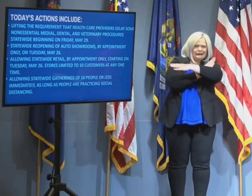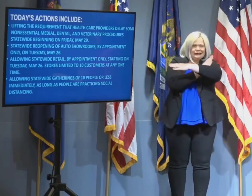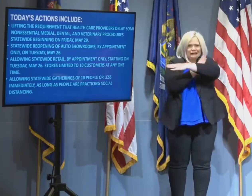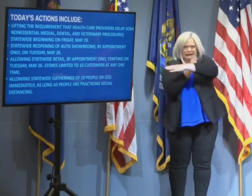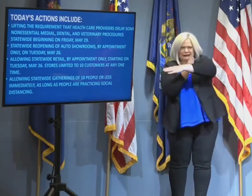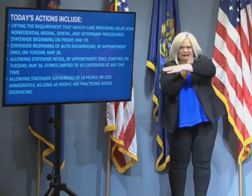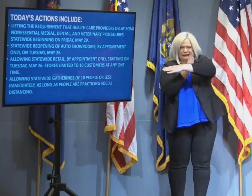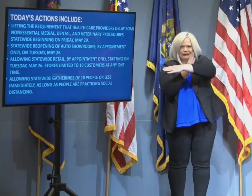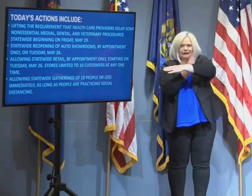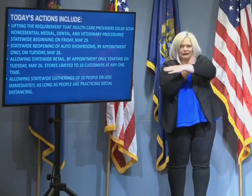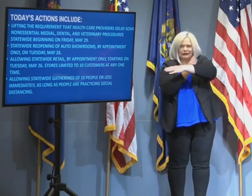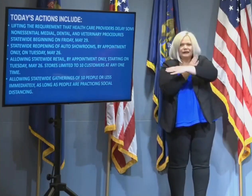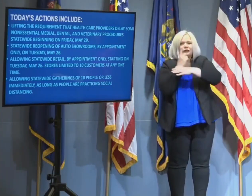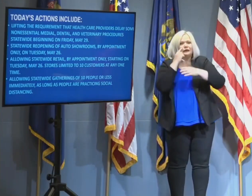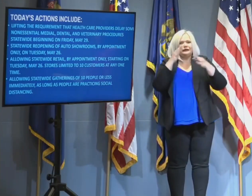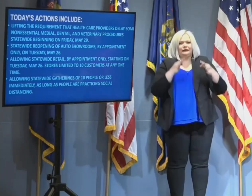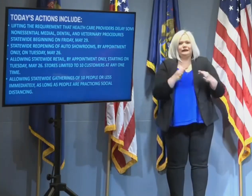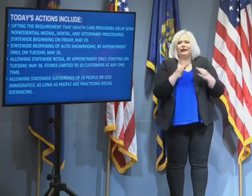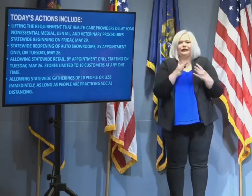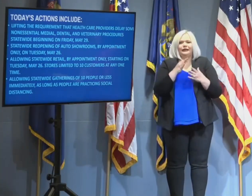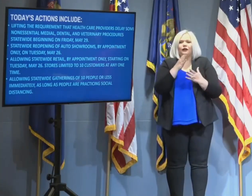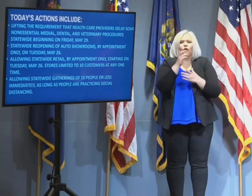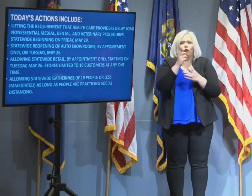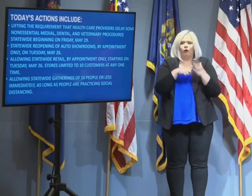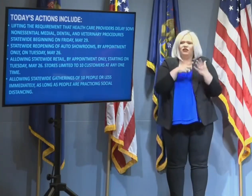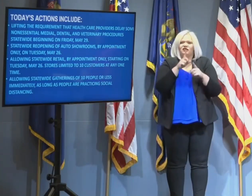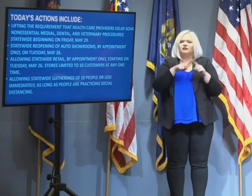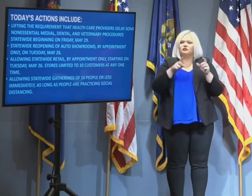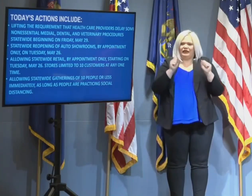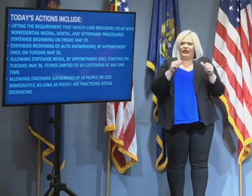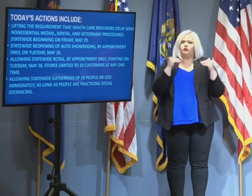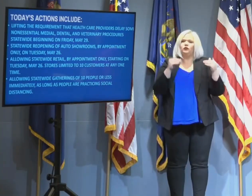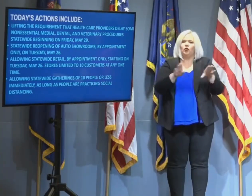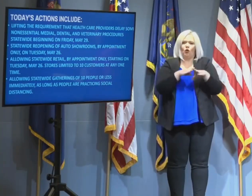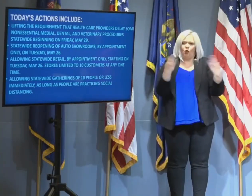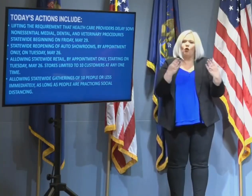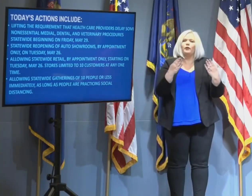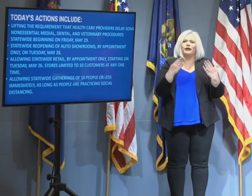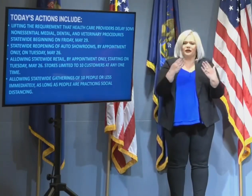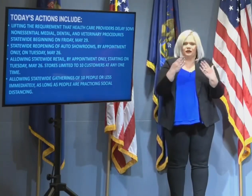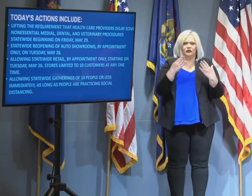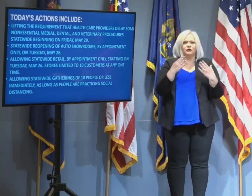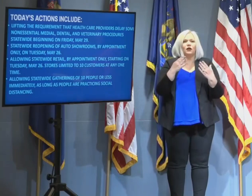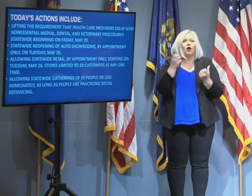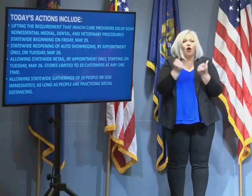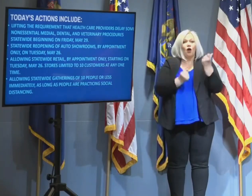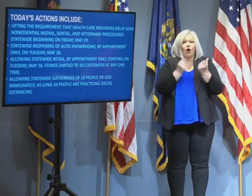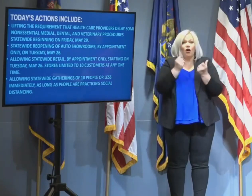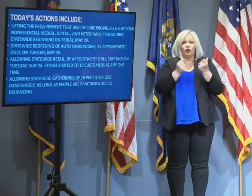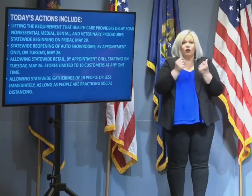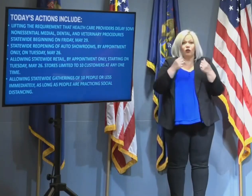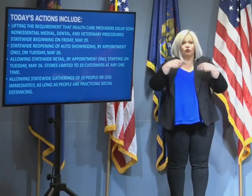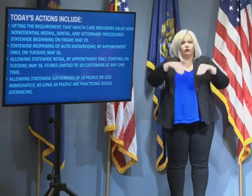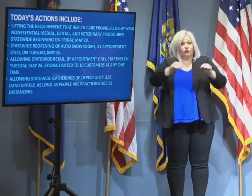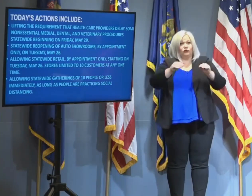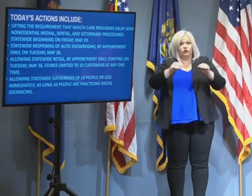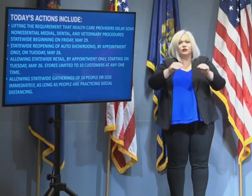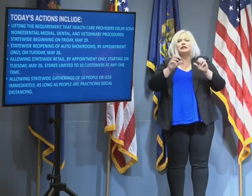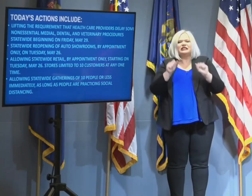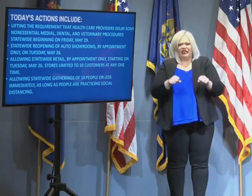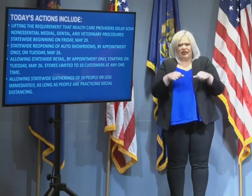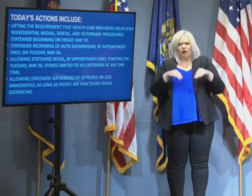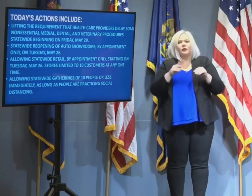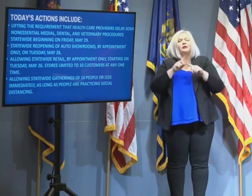delayed. We are repealing that. The statewide reopening of auto showrooms will be permitted by